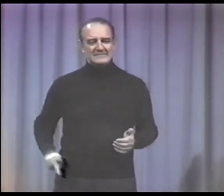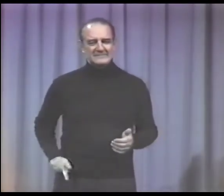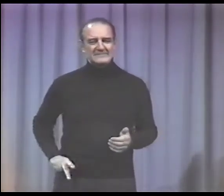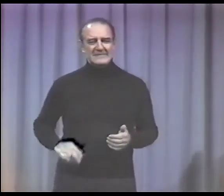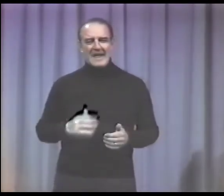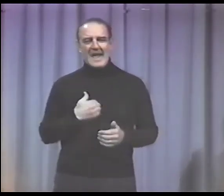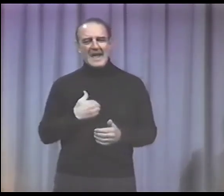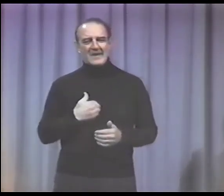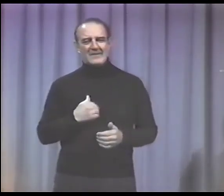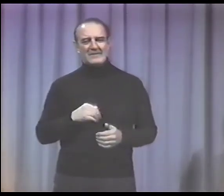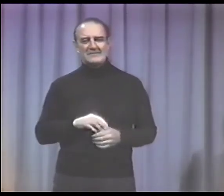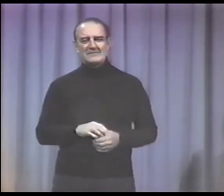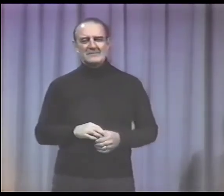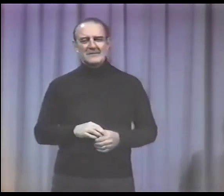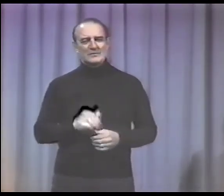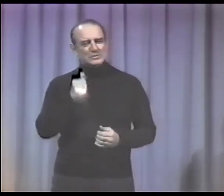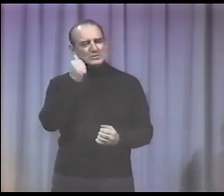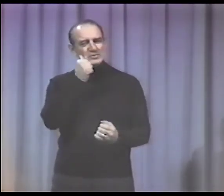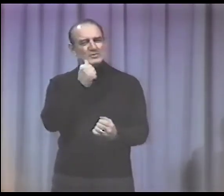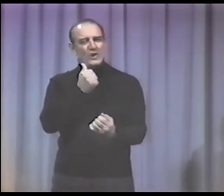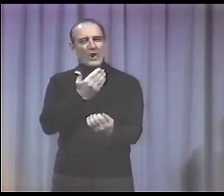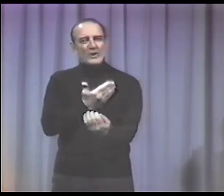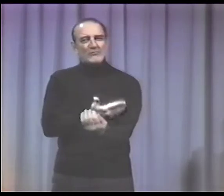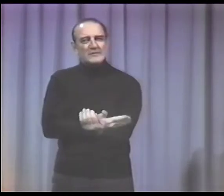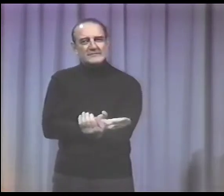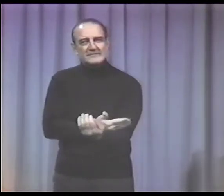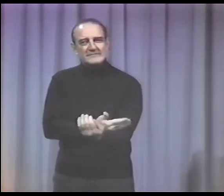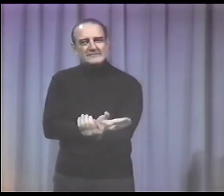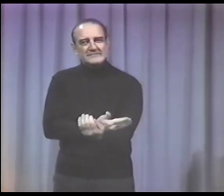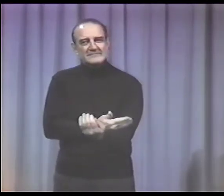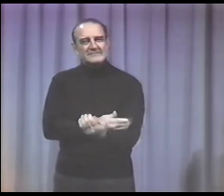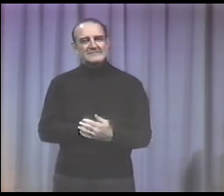One day, it happened that the king had a daughter.